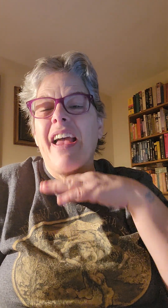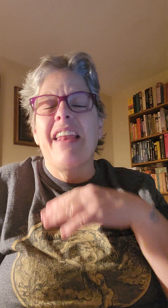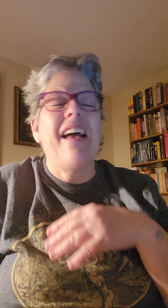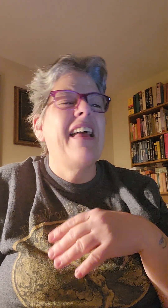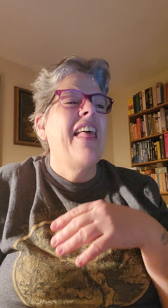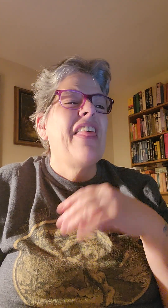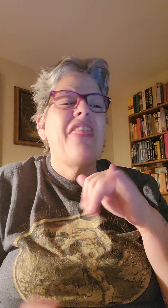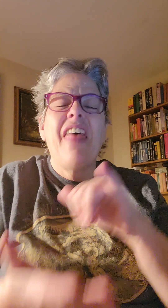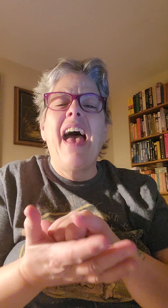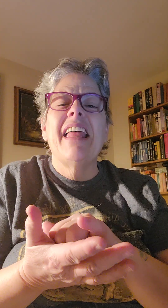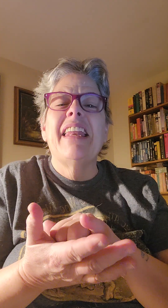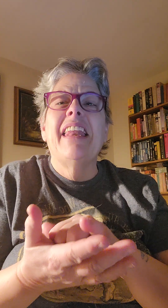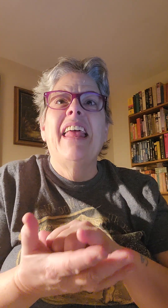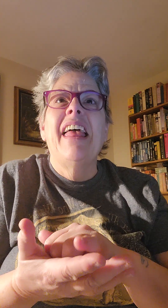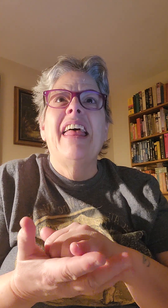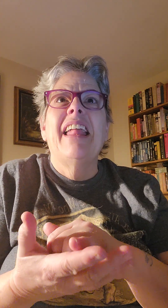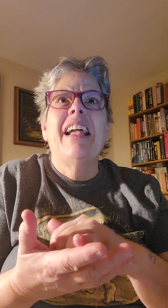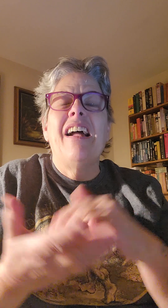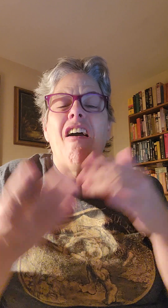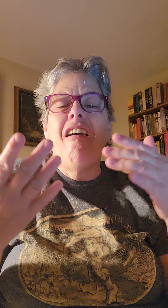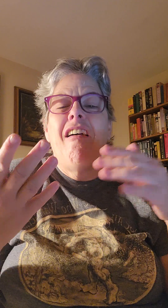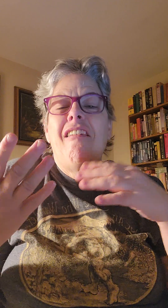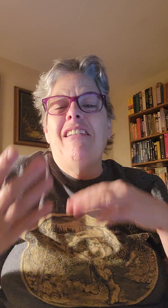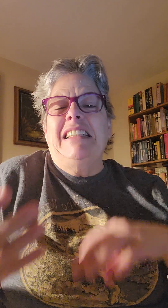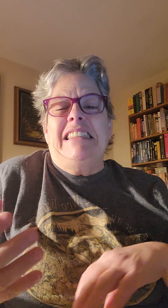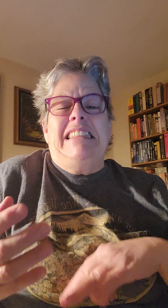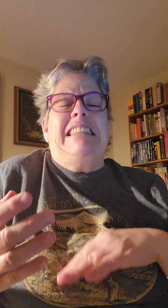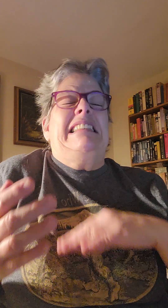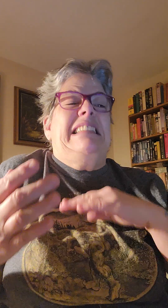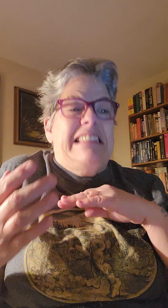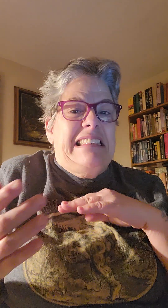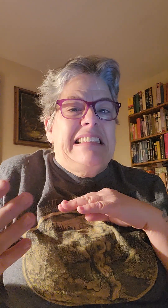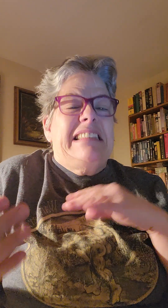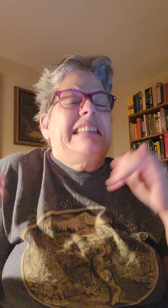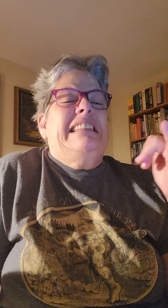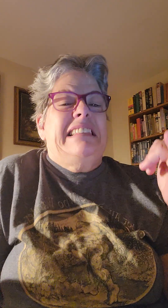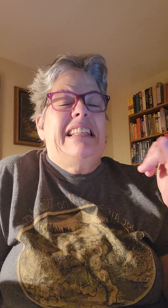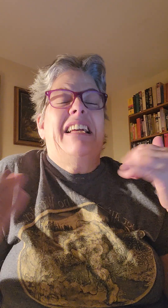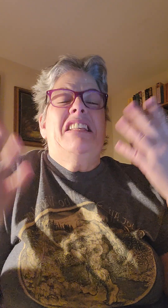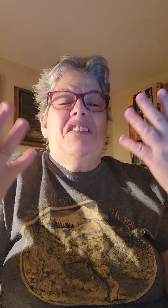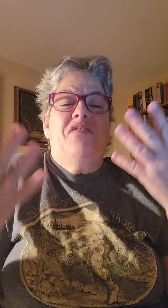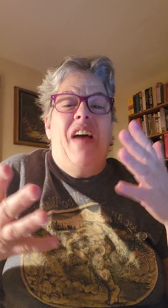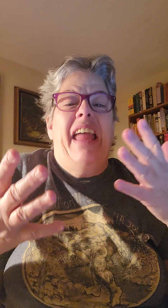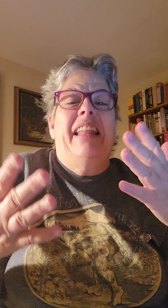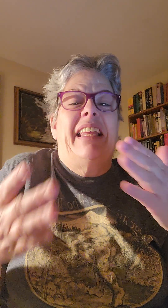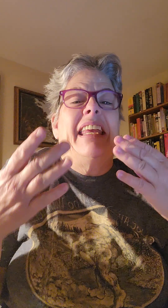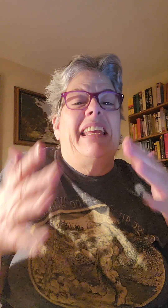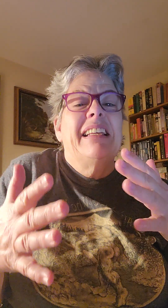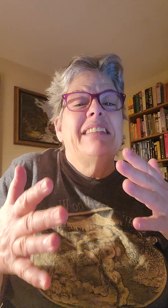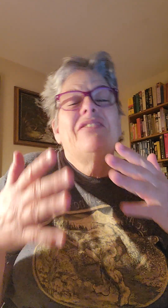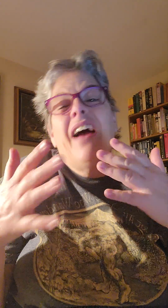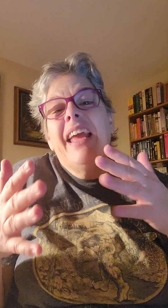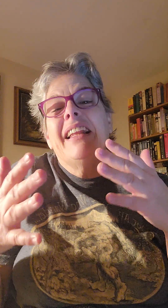that it's finally, finally,